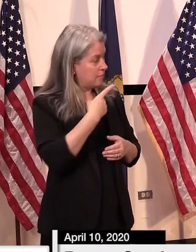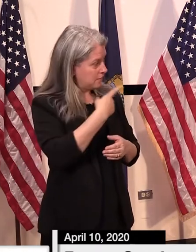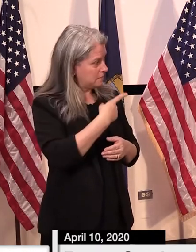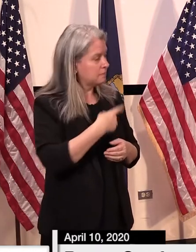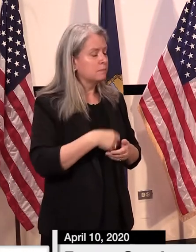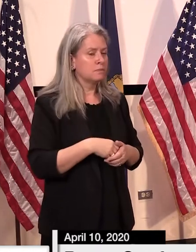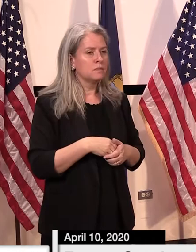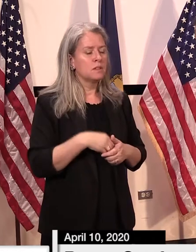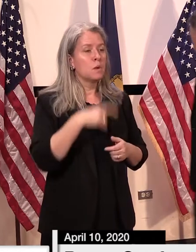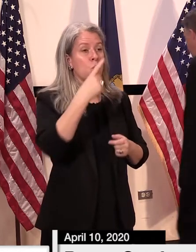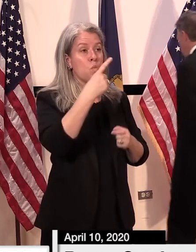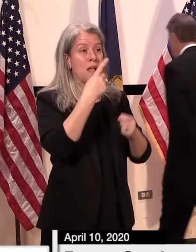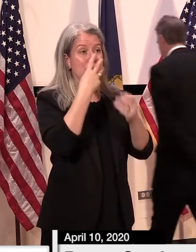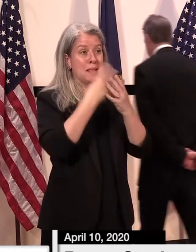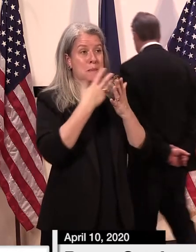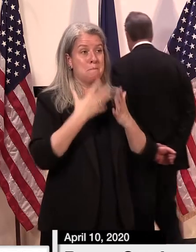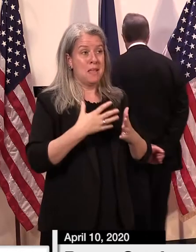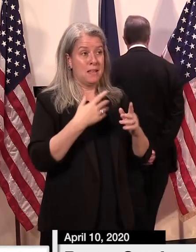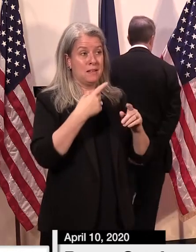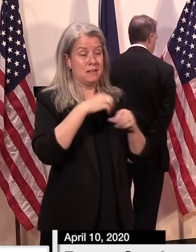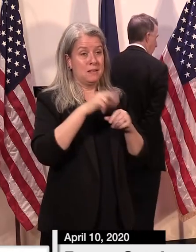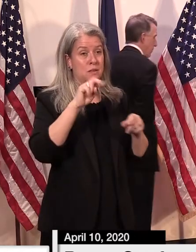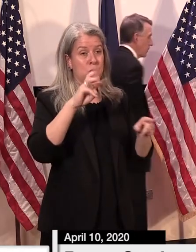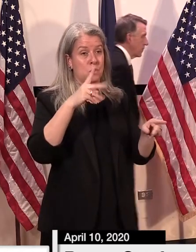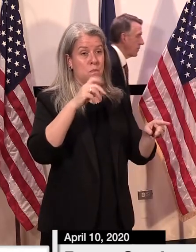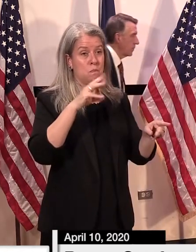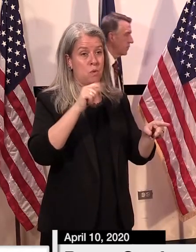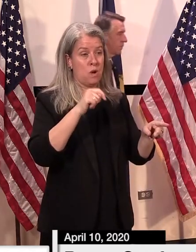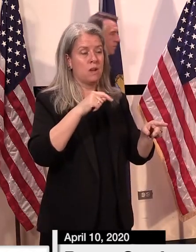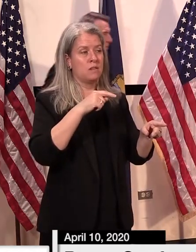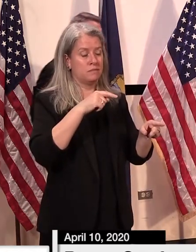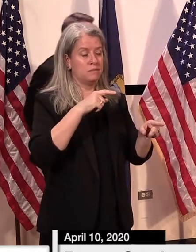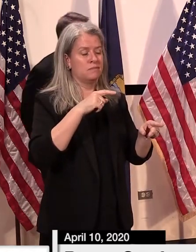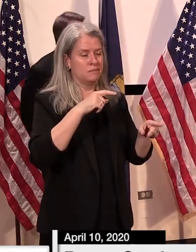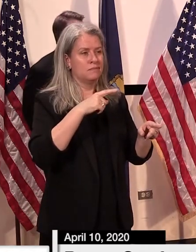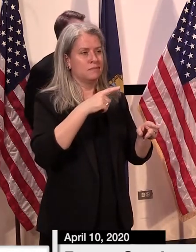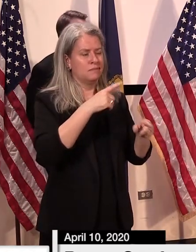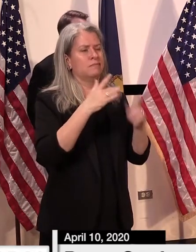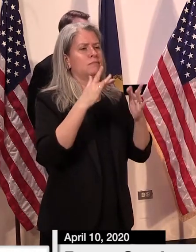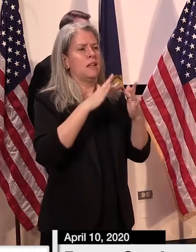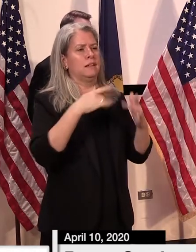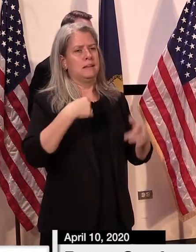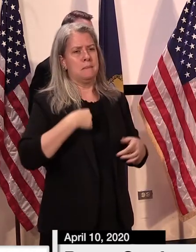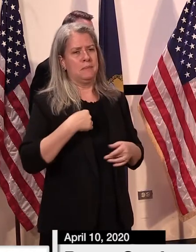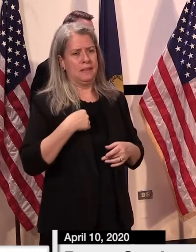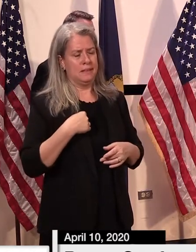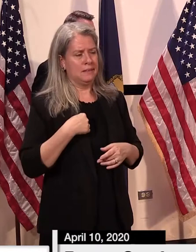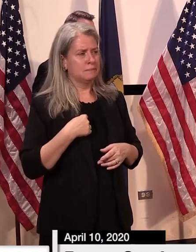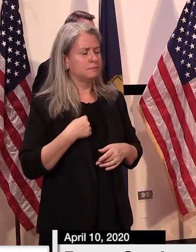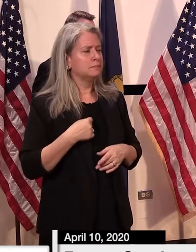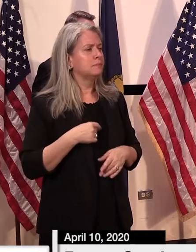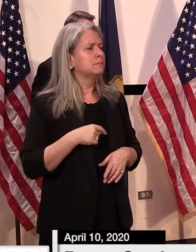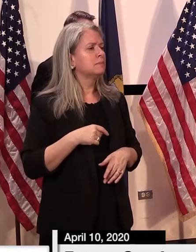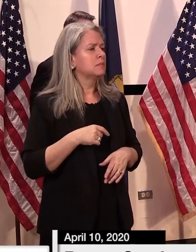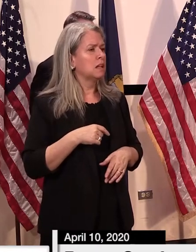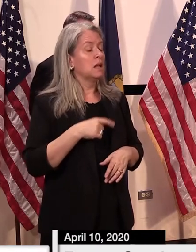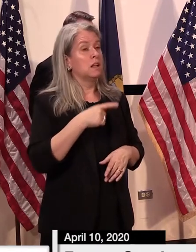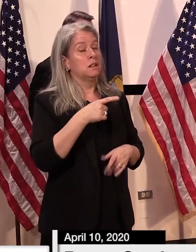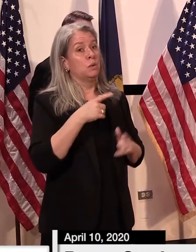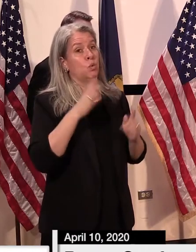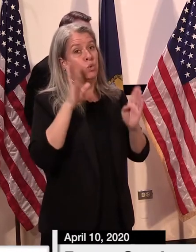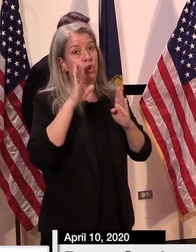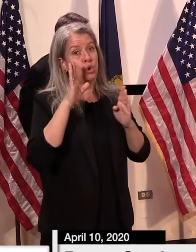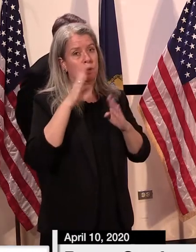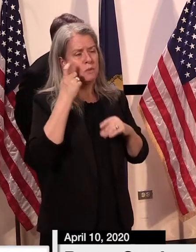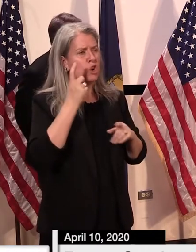from an inmate in Newport last night just after the lockdown was issued, and he was really worried